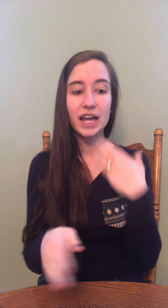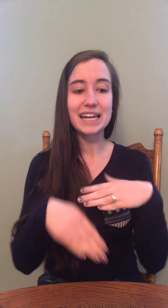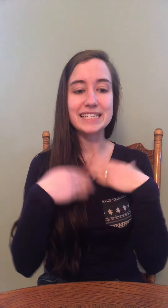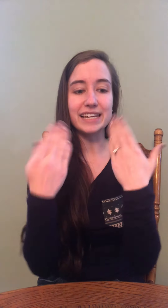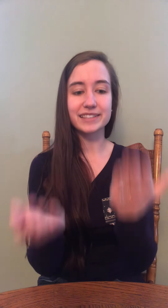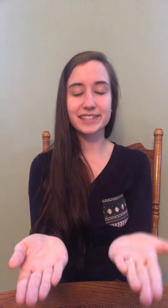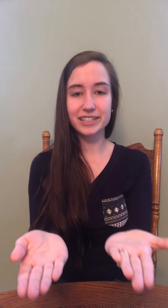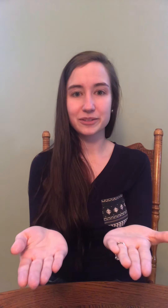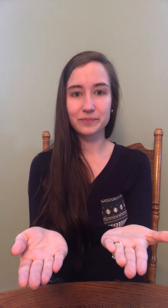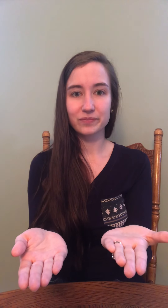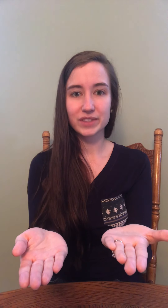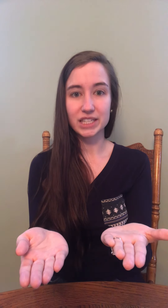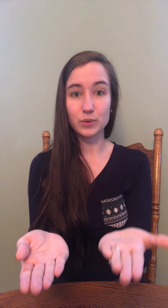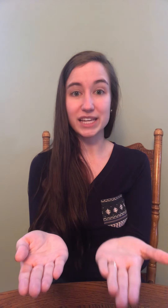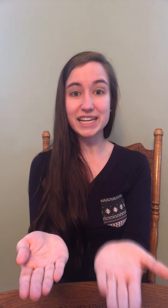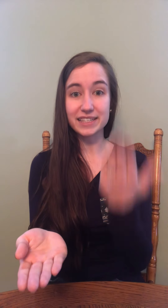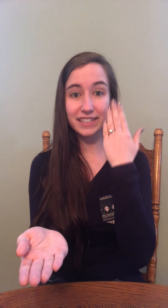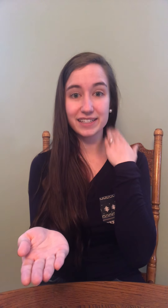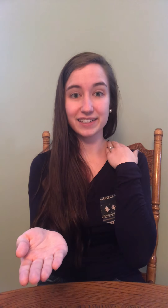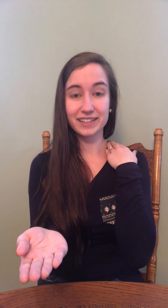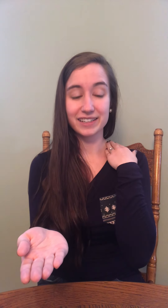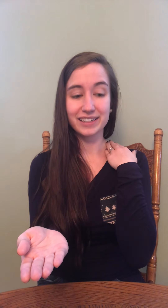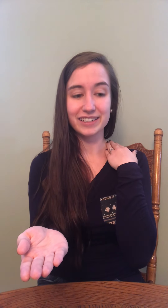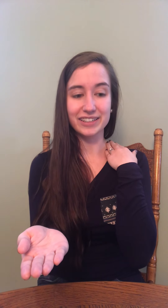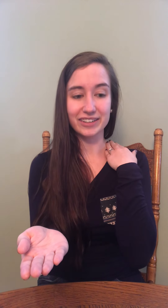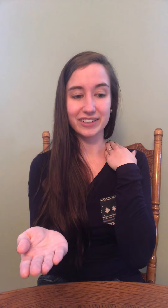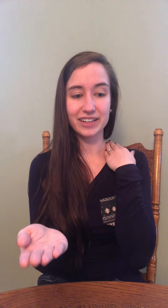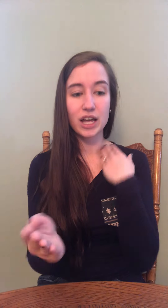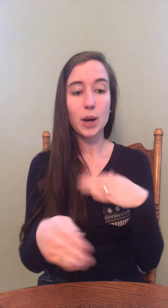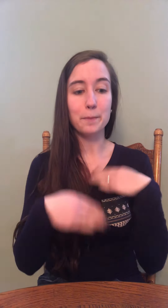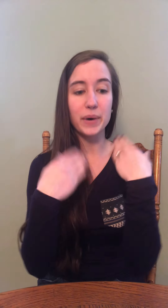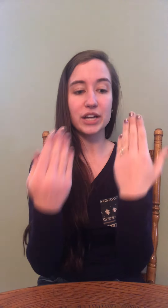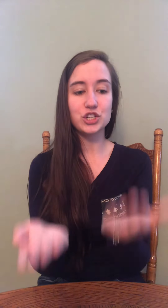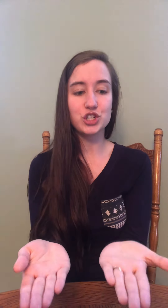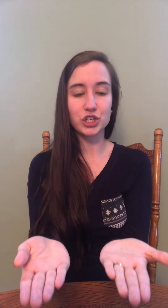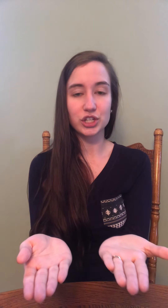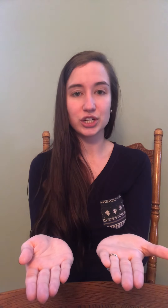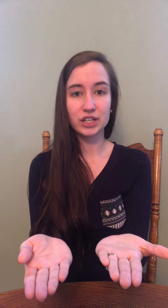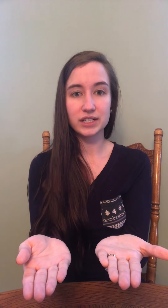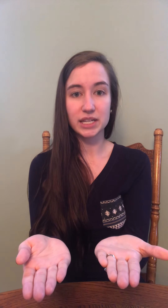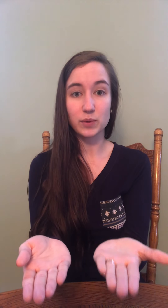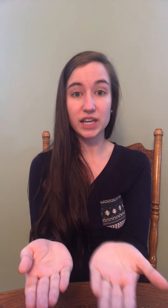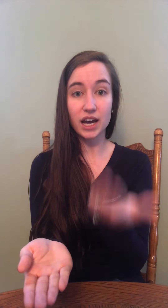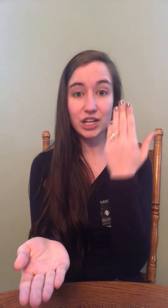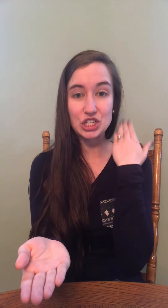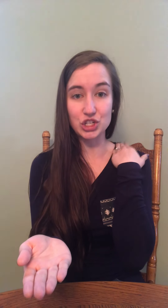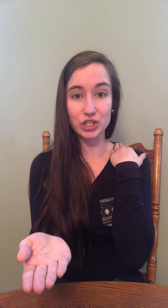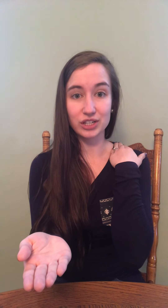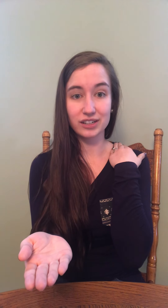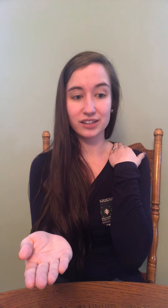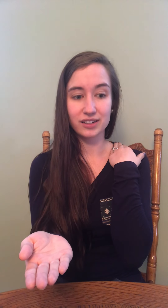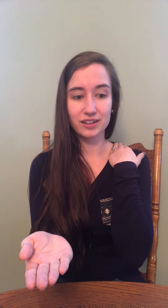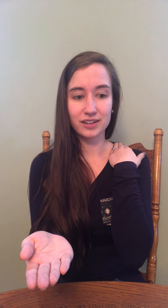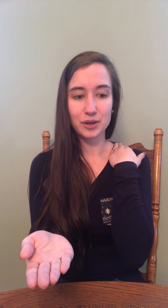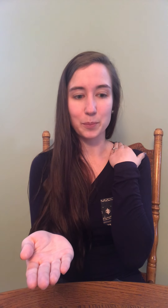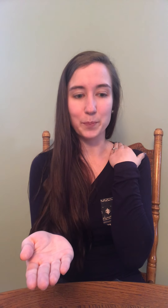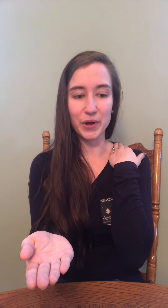Yeast. Take away the east. Y. Budge. Take away the udj. B.